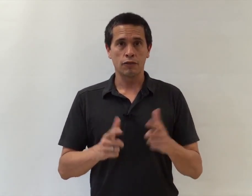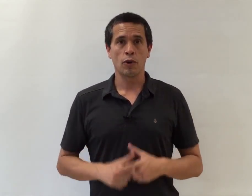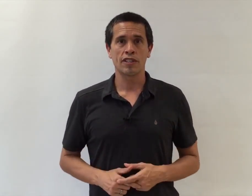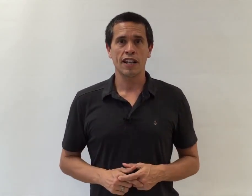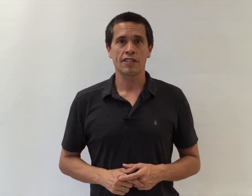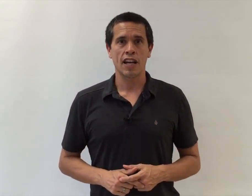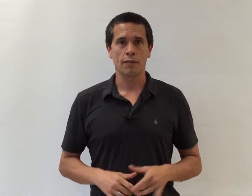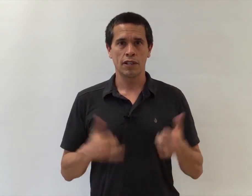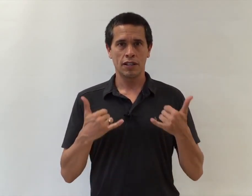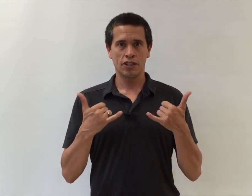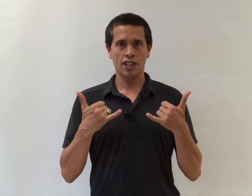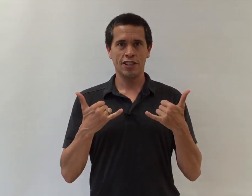look forward to next time Cheers